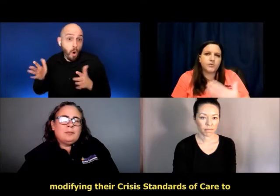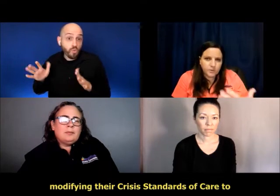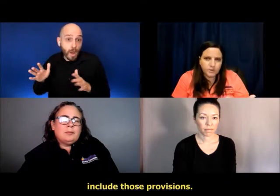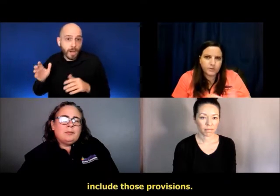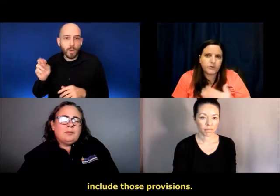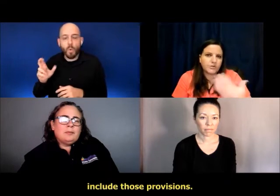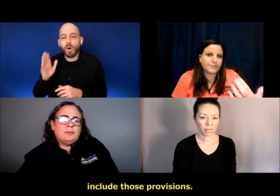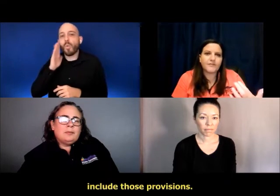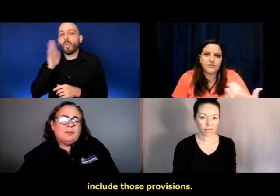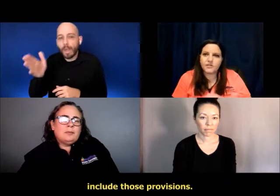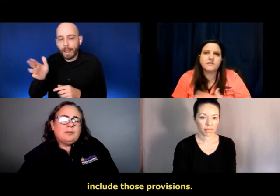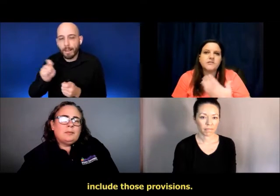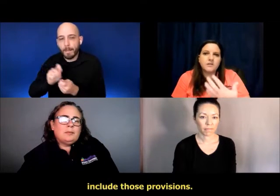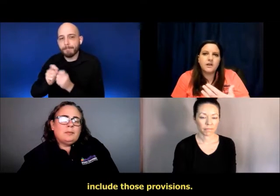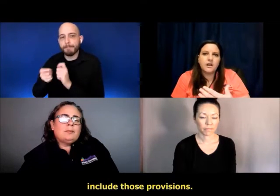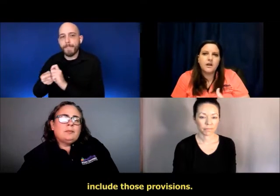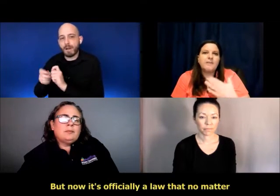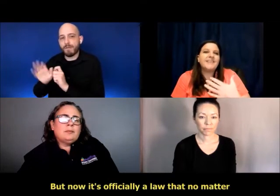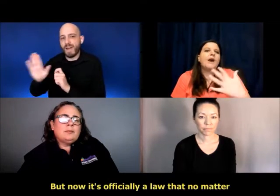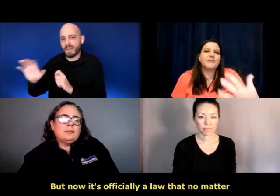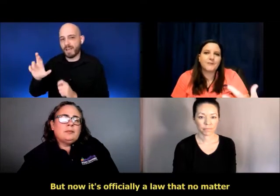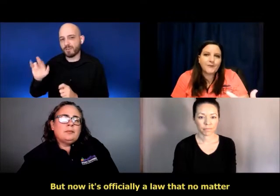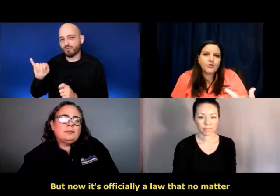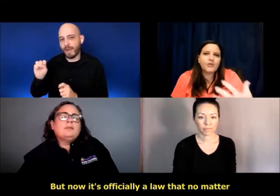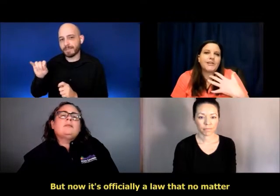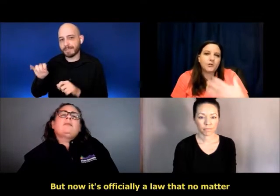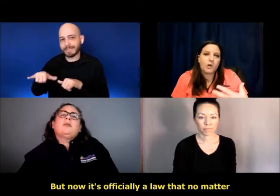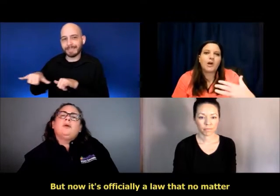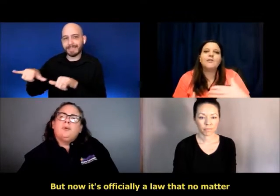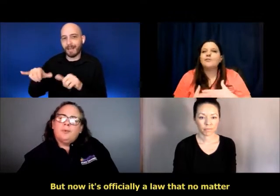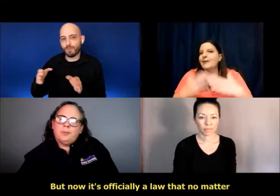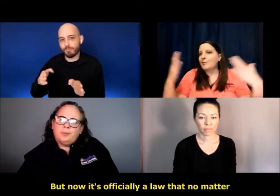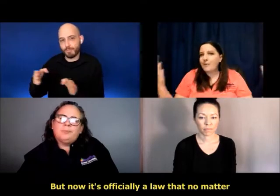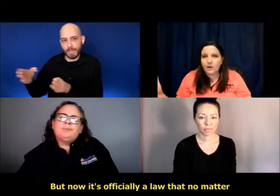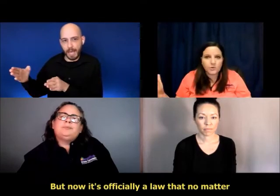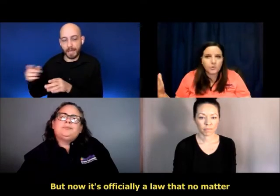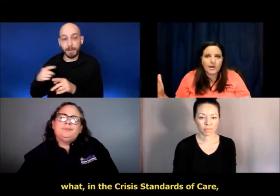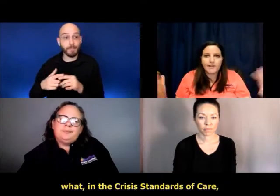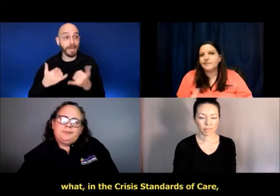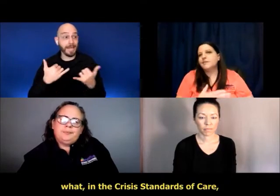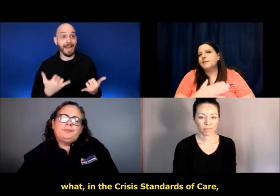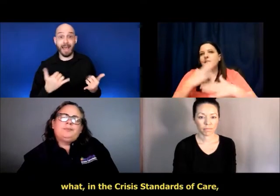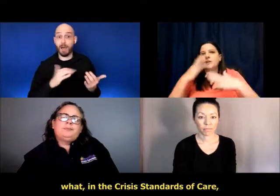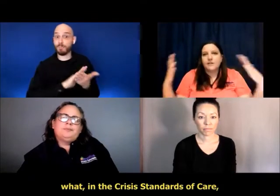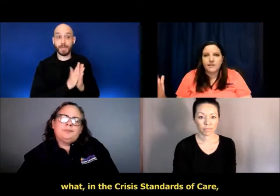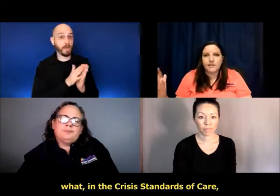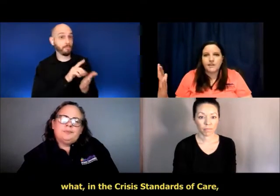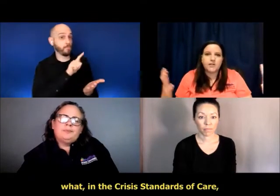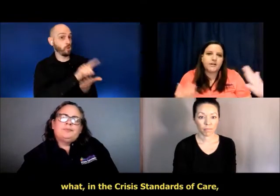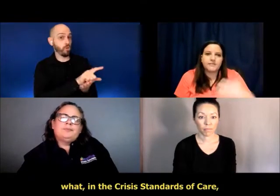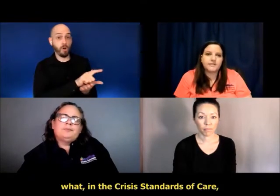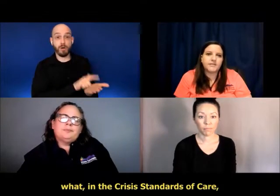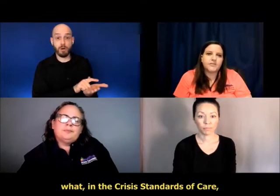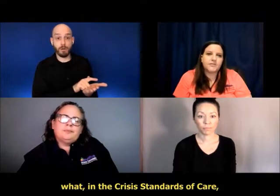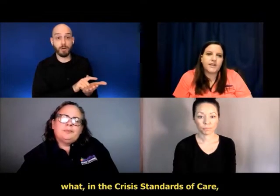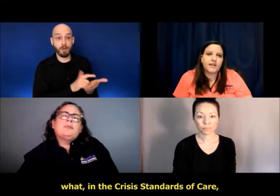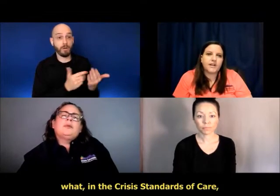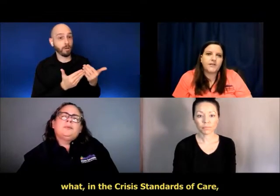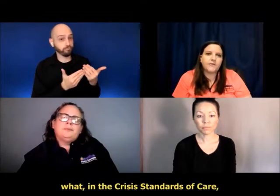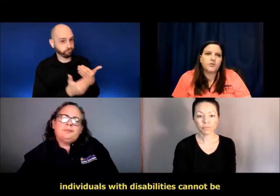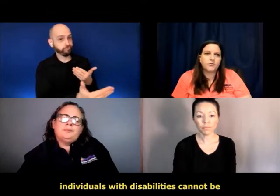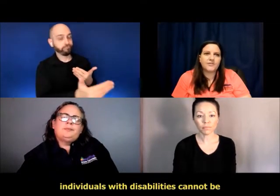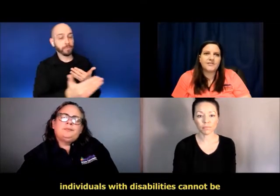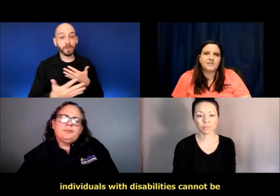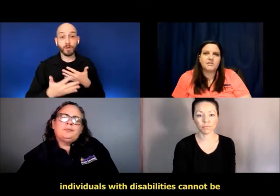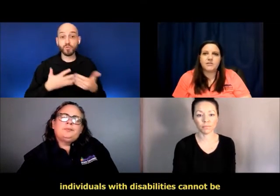standard care to include those provisions. Um, but now it's officially in law that no matter what in the crisis standards of